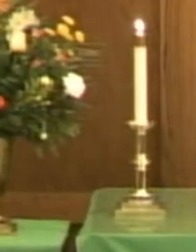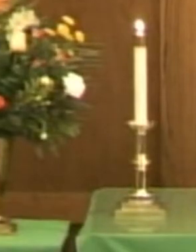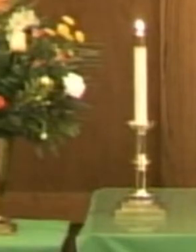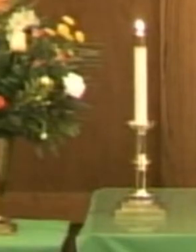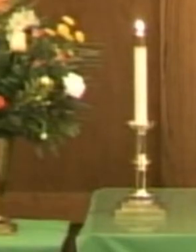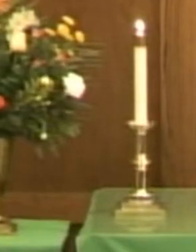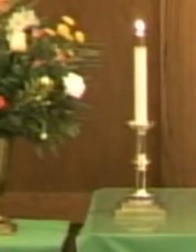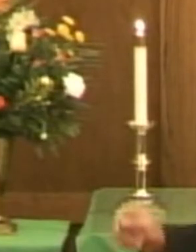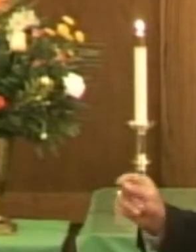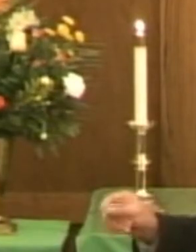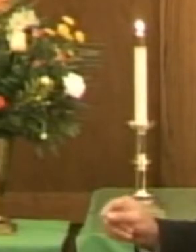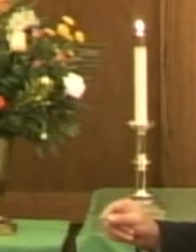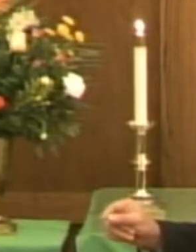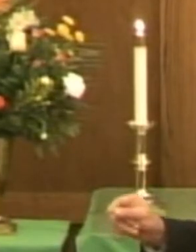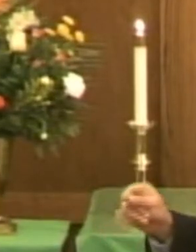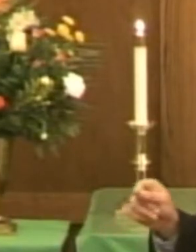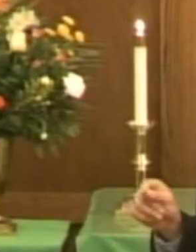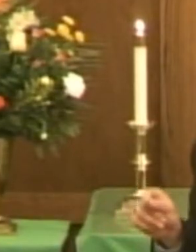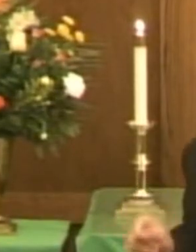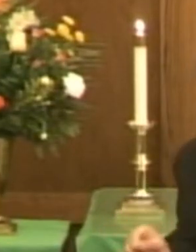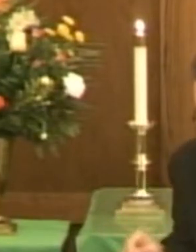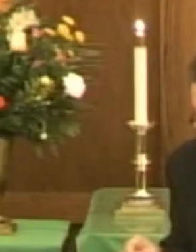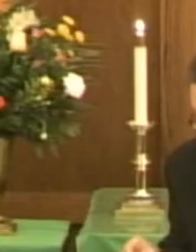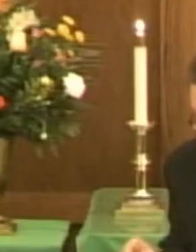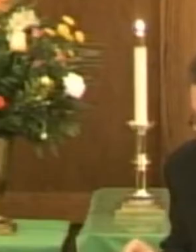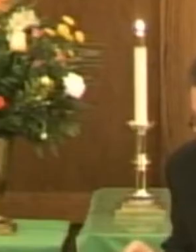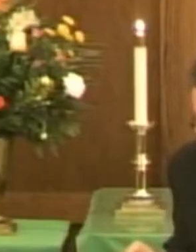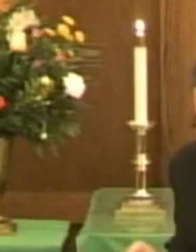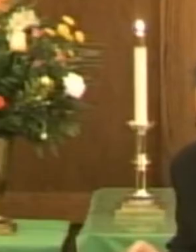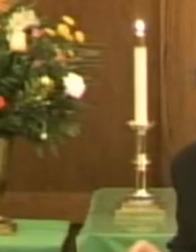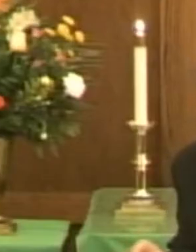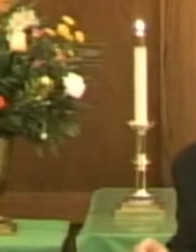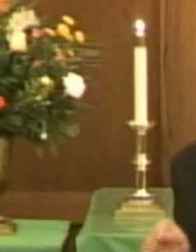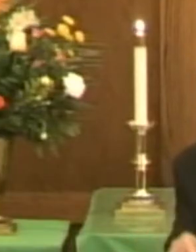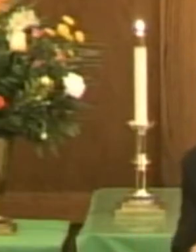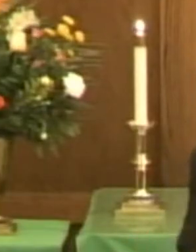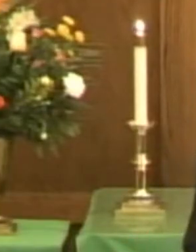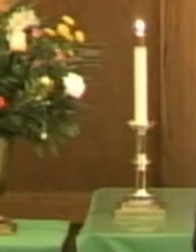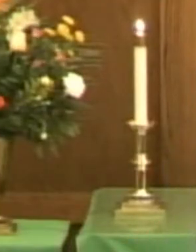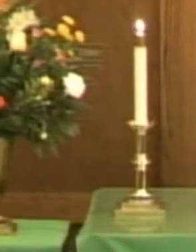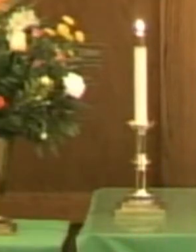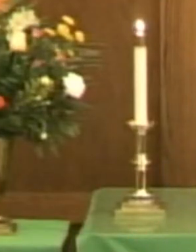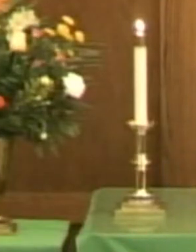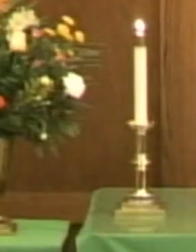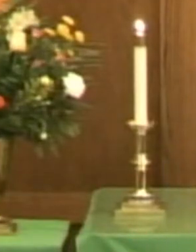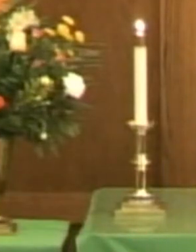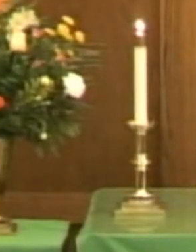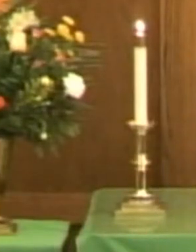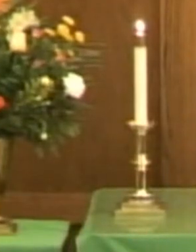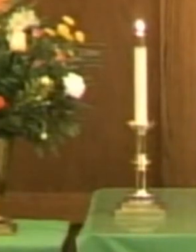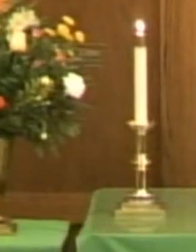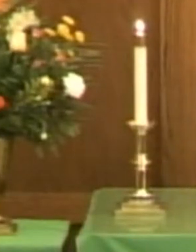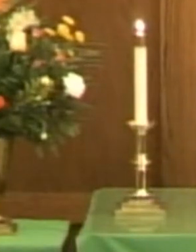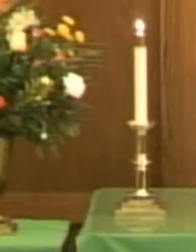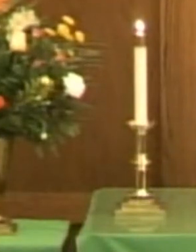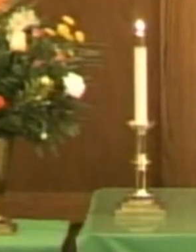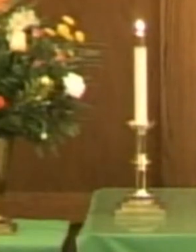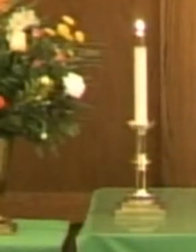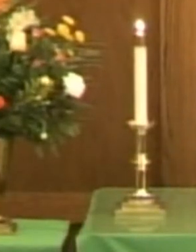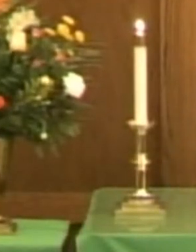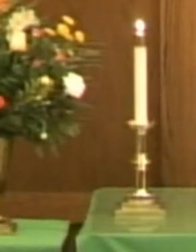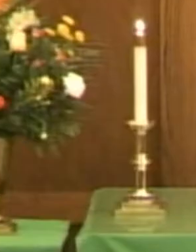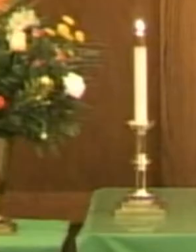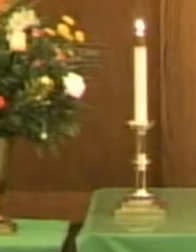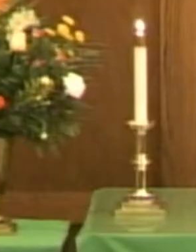P-E-A-S. Peas. Everything for a while was peas.